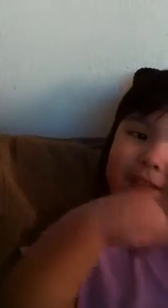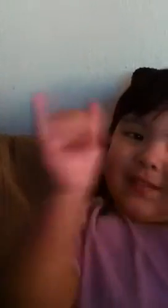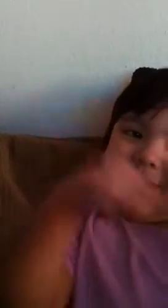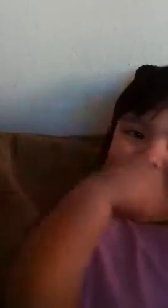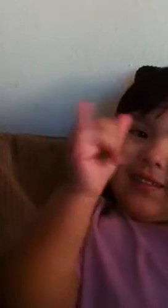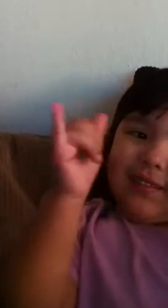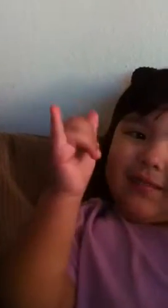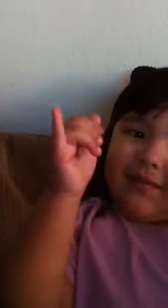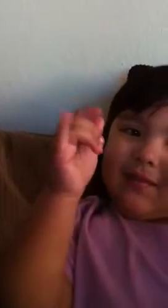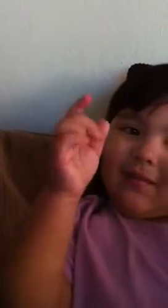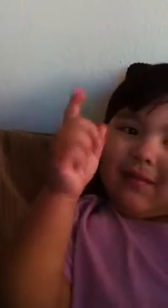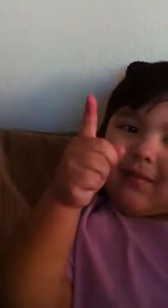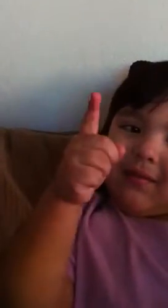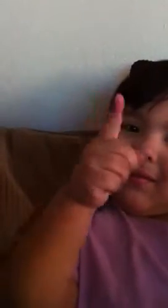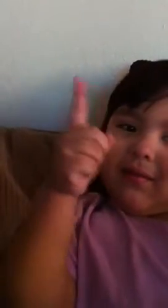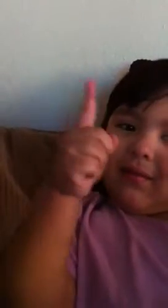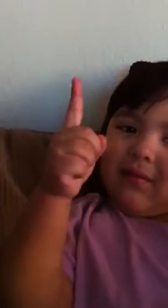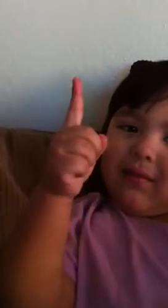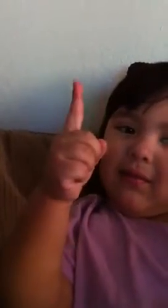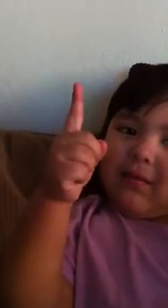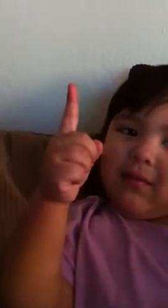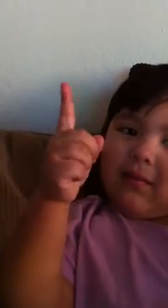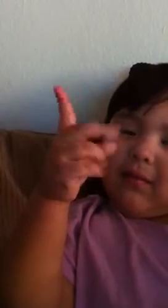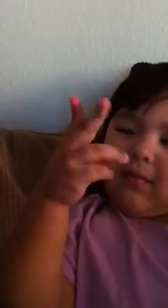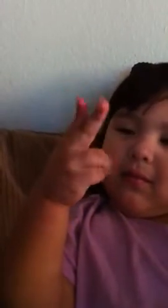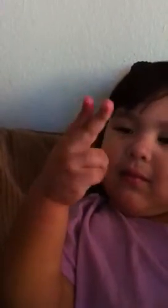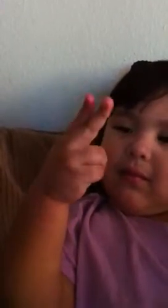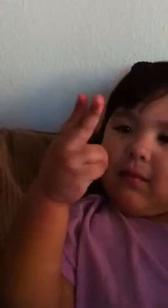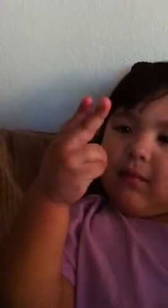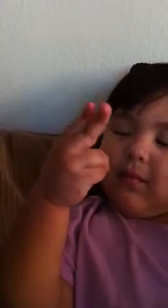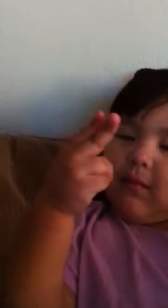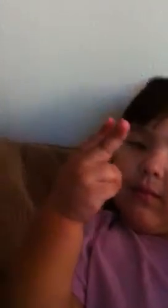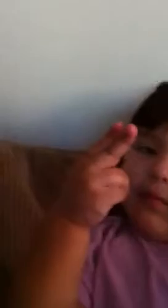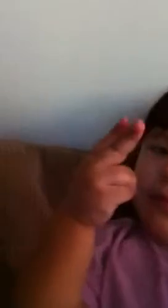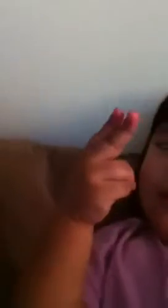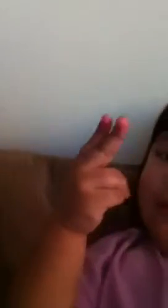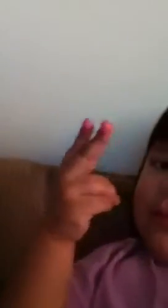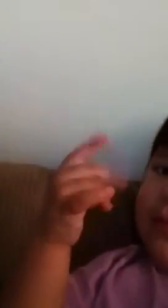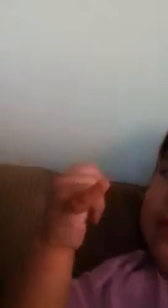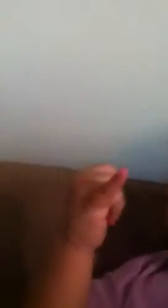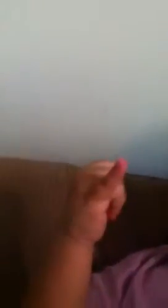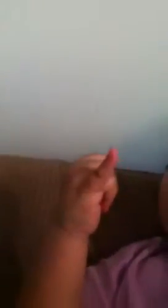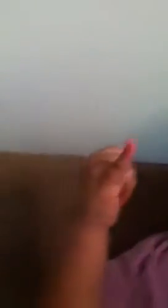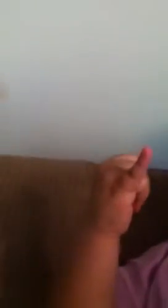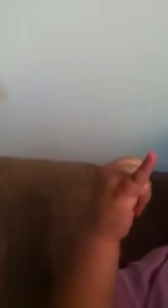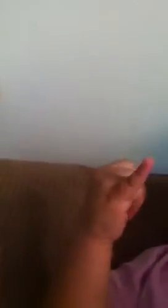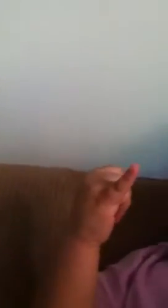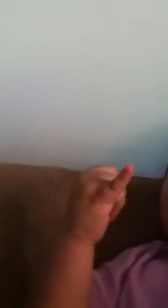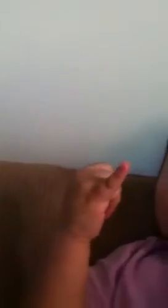no, G, H, I, J,